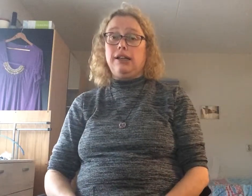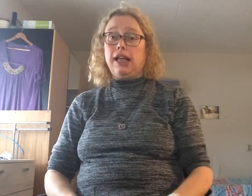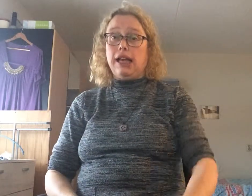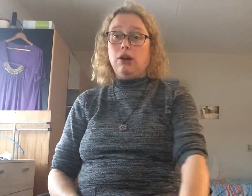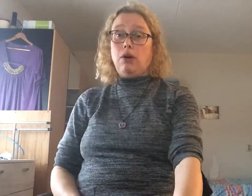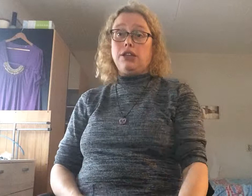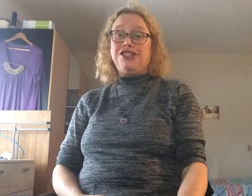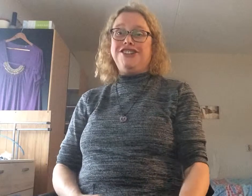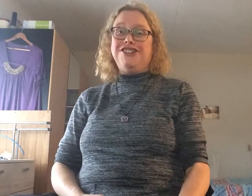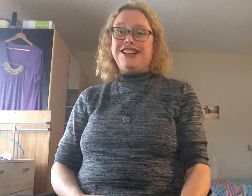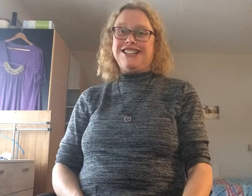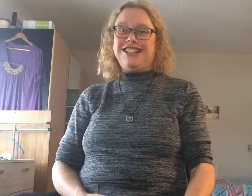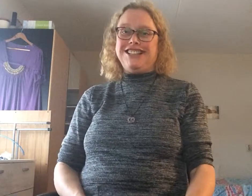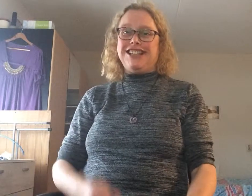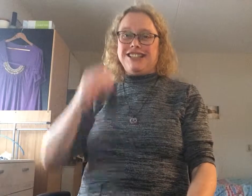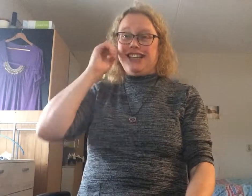Hello, one, two, testing, testing.